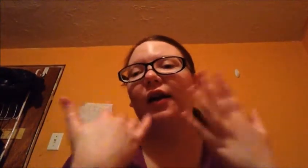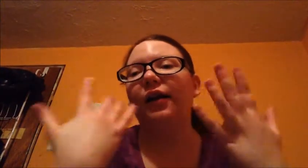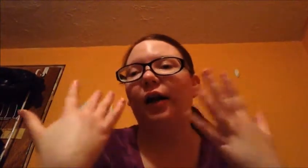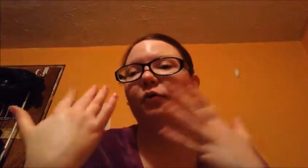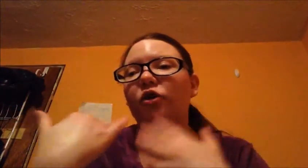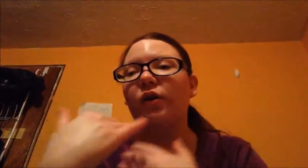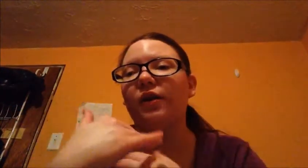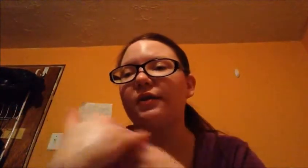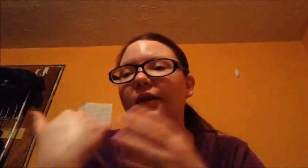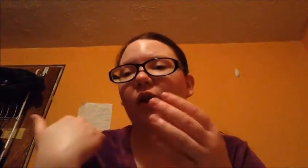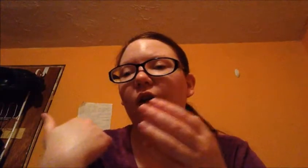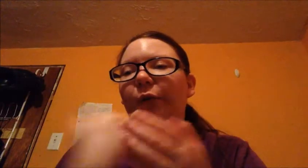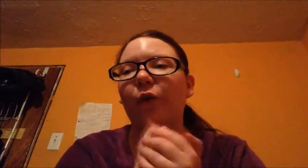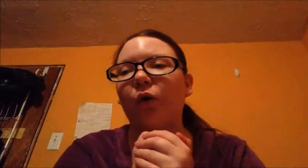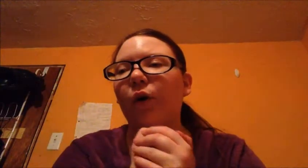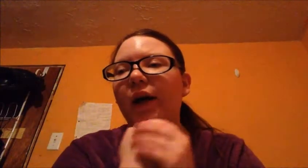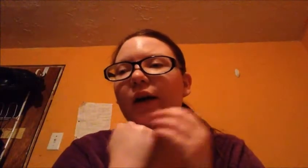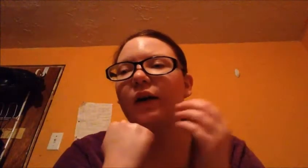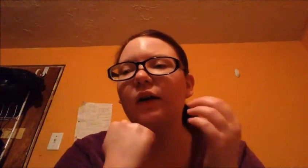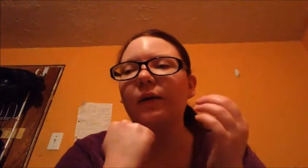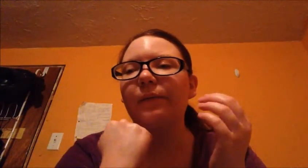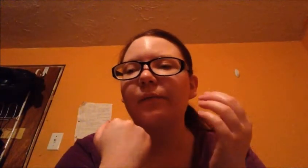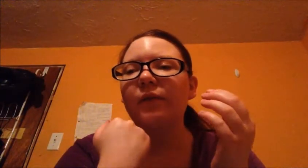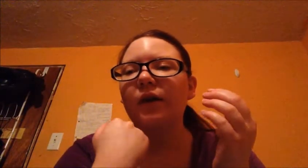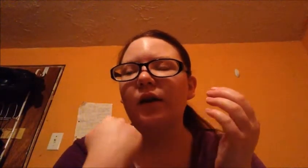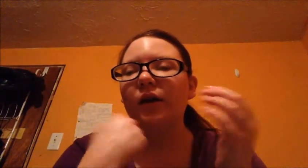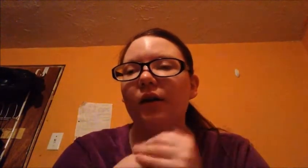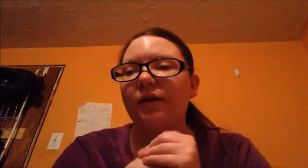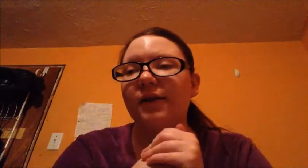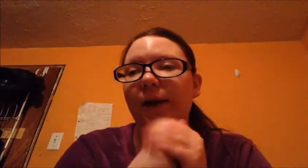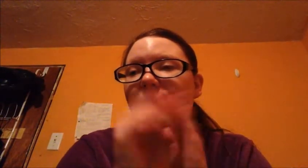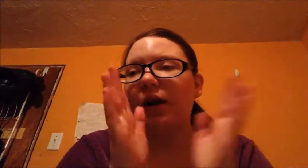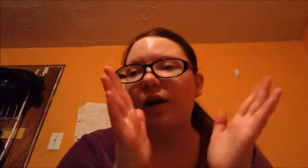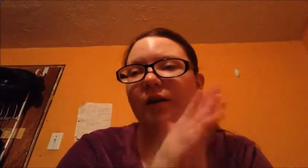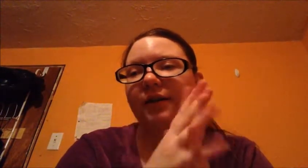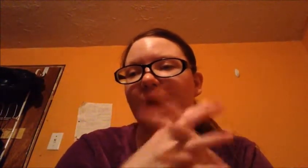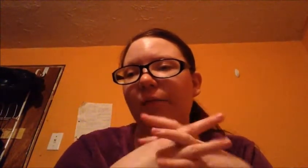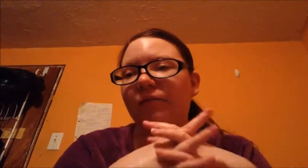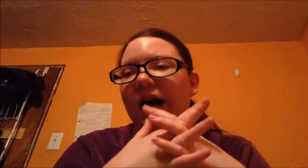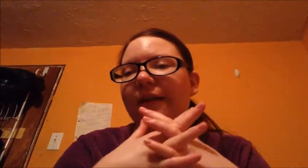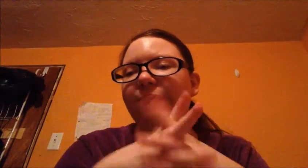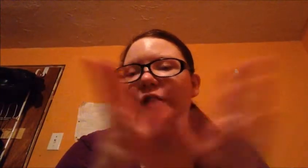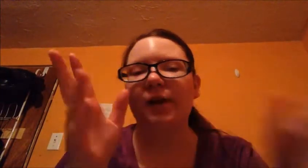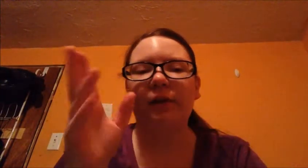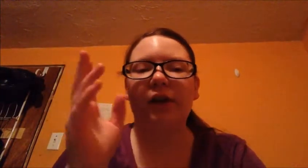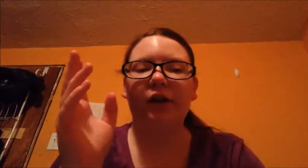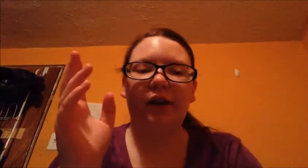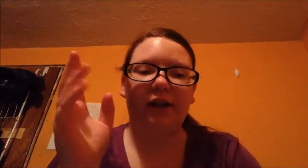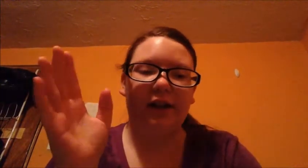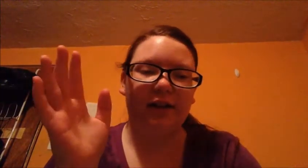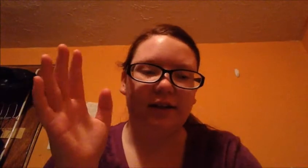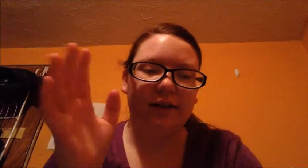lighting. I'm just doing this literally real quick. Same night, same time frame. Literally, it is